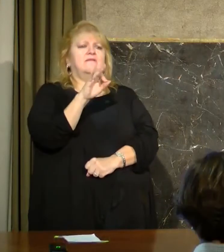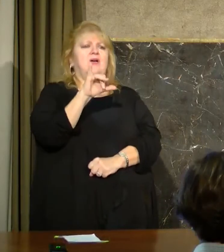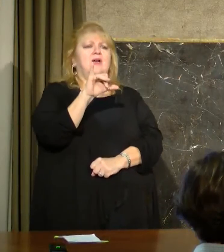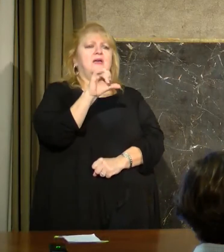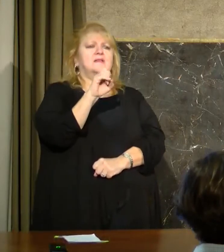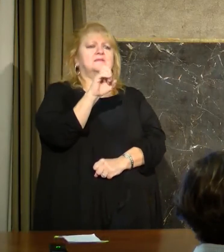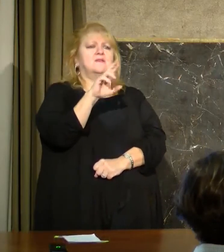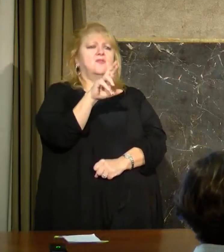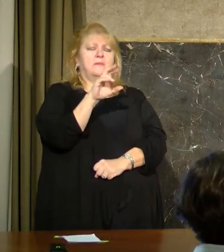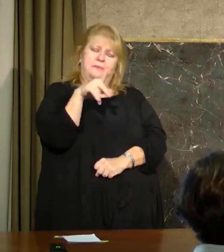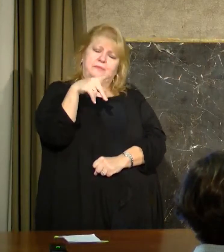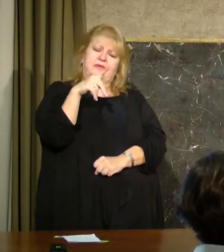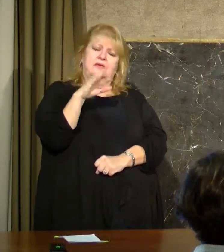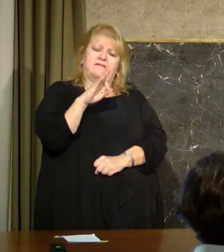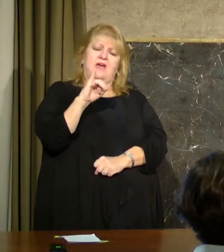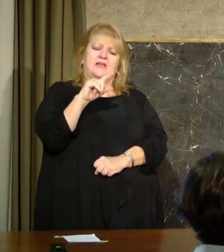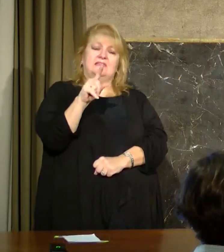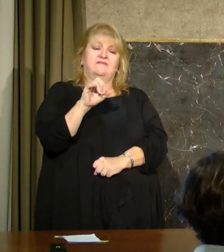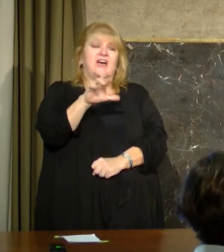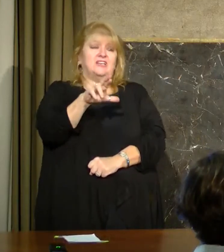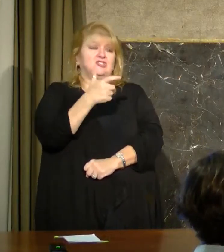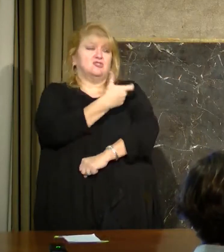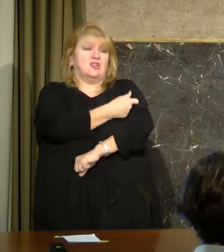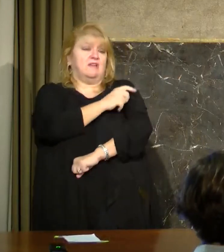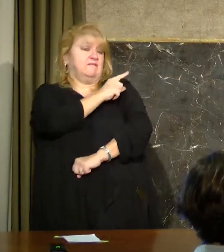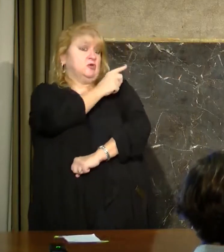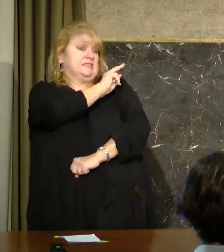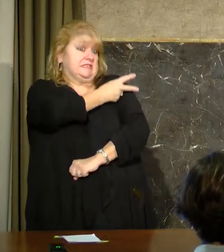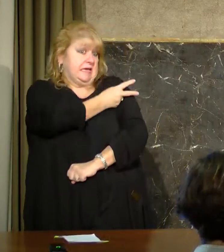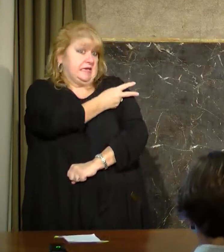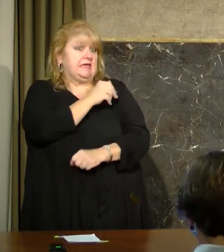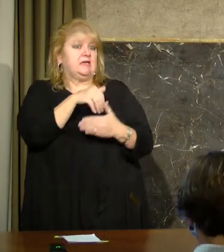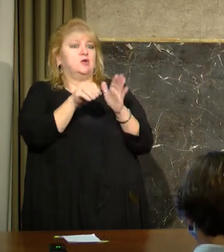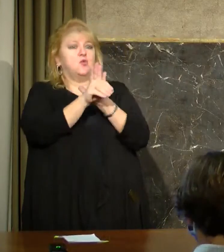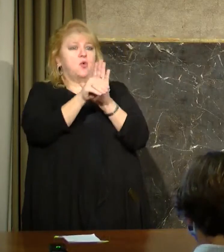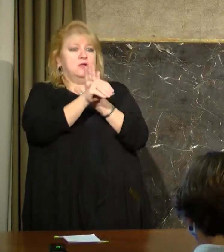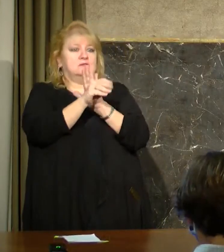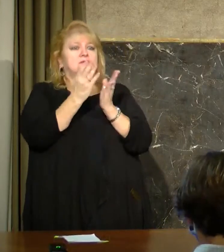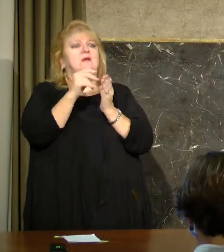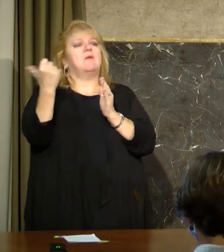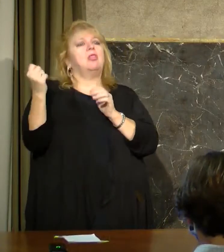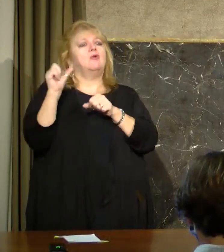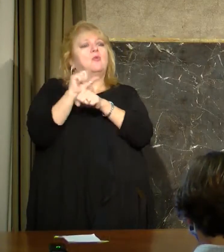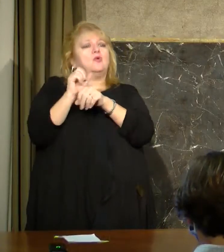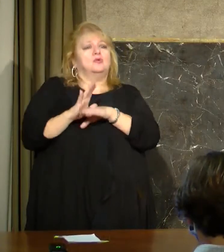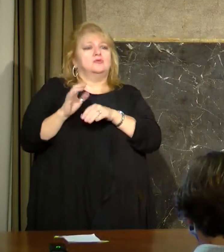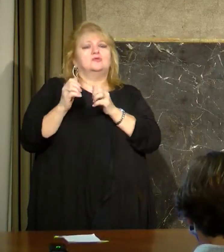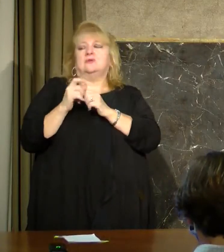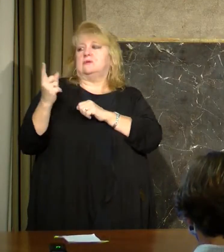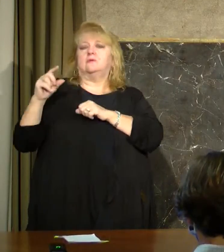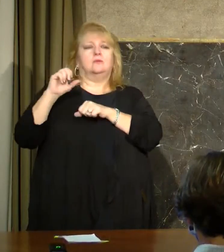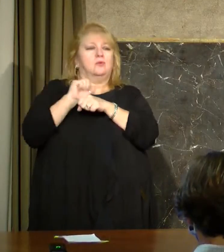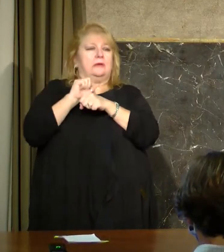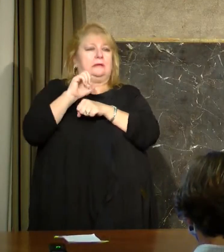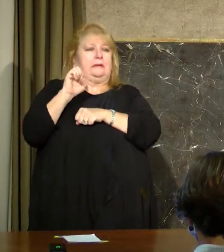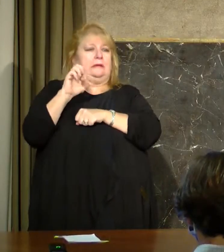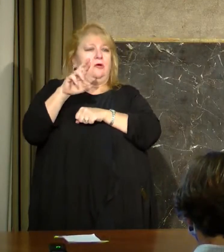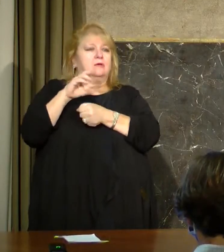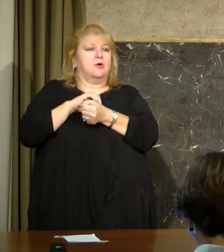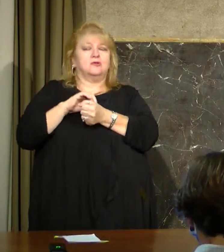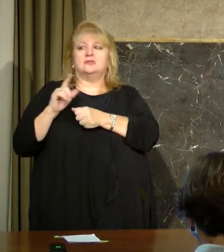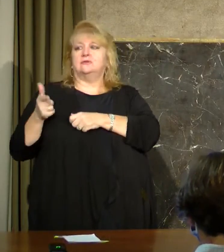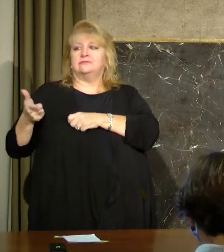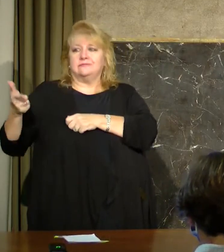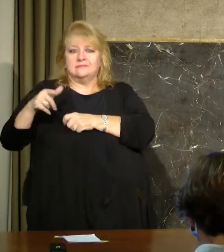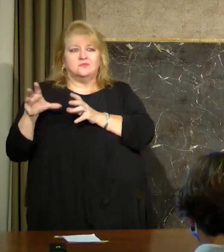in New Orleans with a number of other colleagues of mine in the ER. And just like the first dose, was pretty